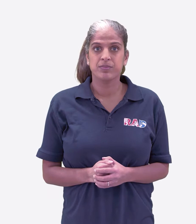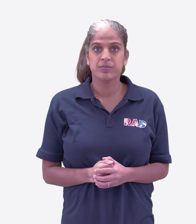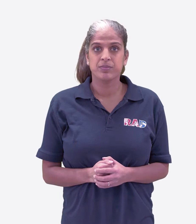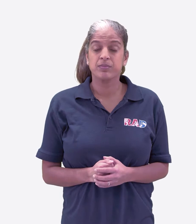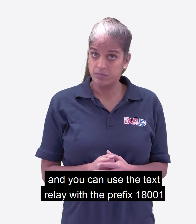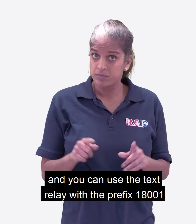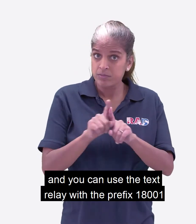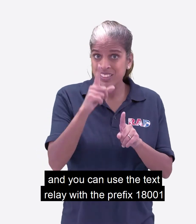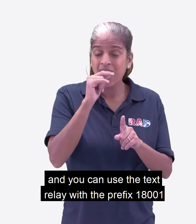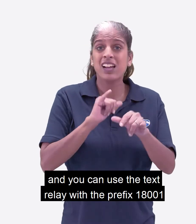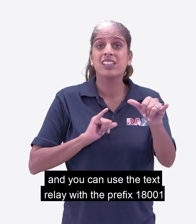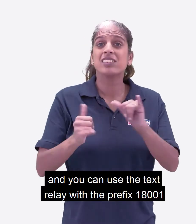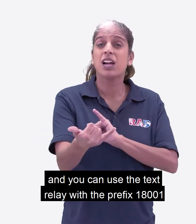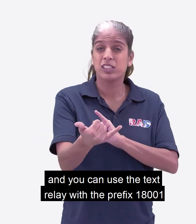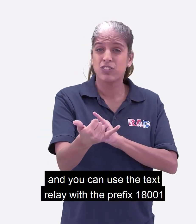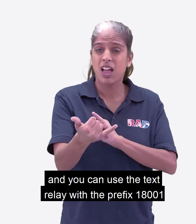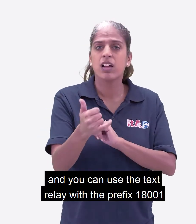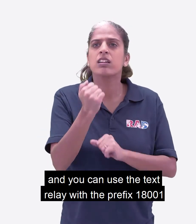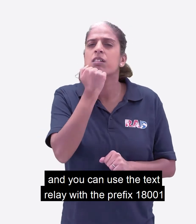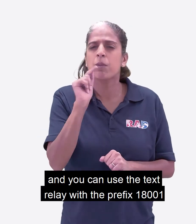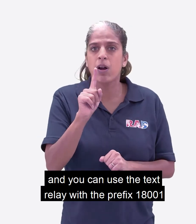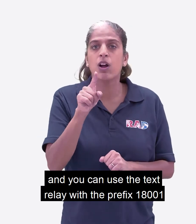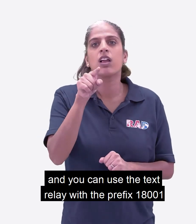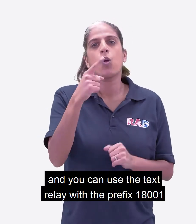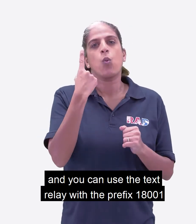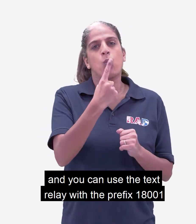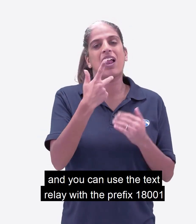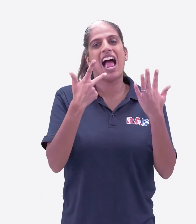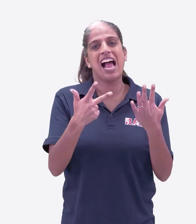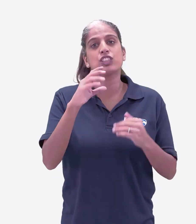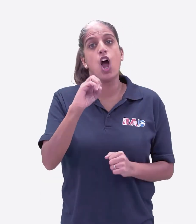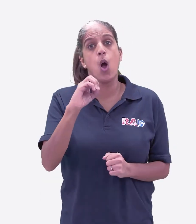And you can use the text relay with the prefix 18001